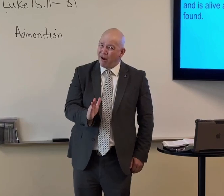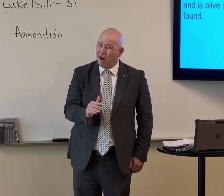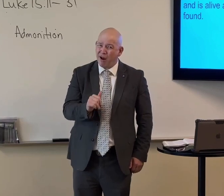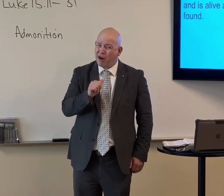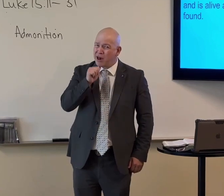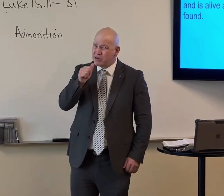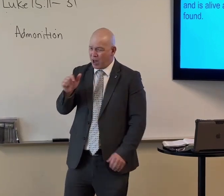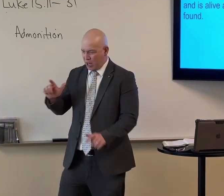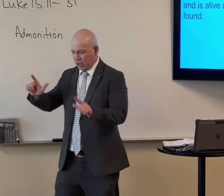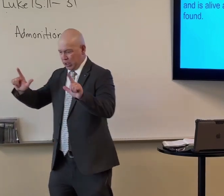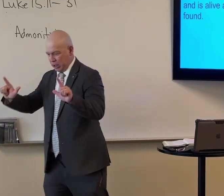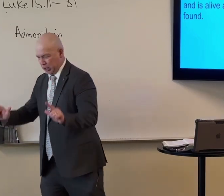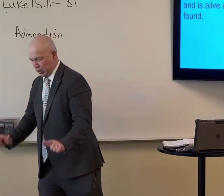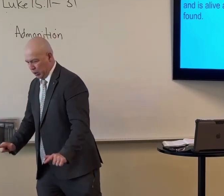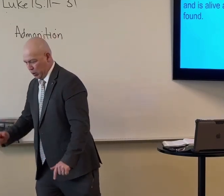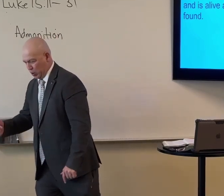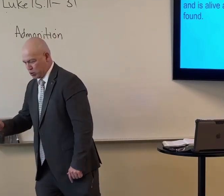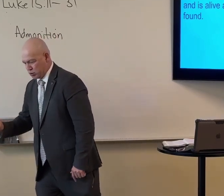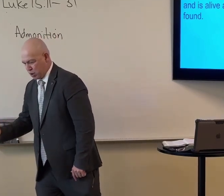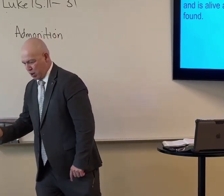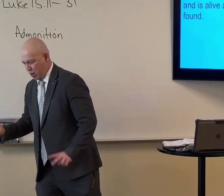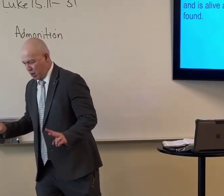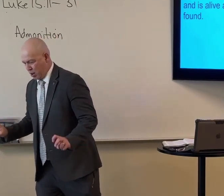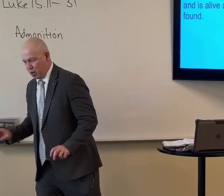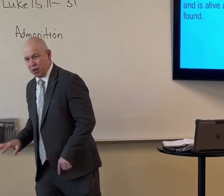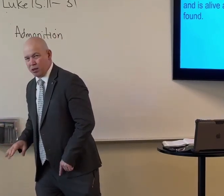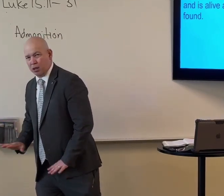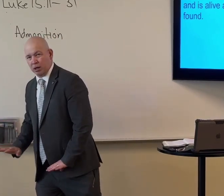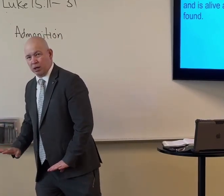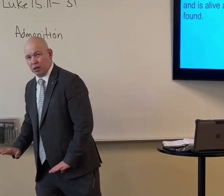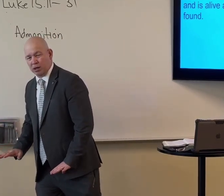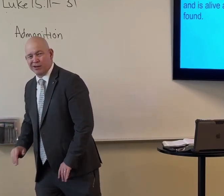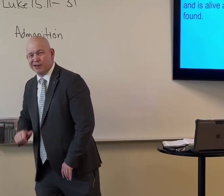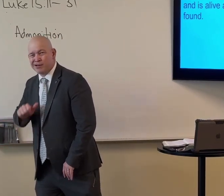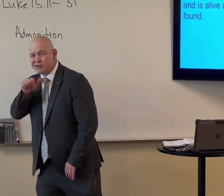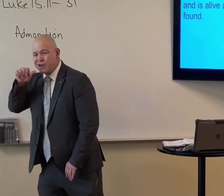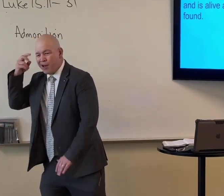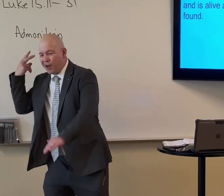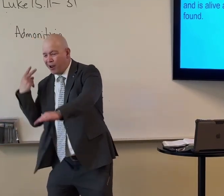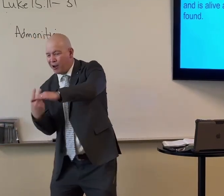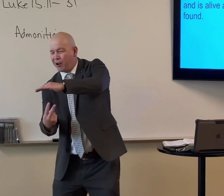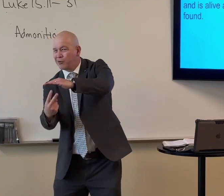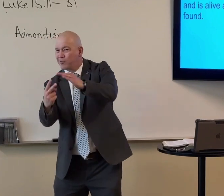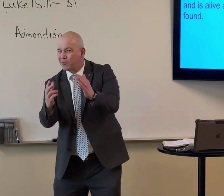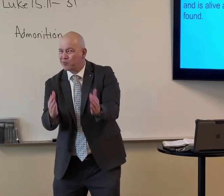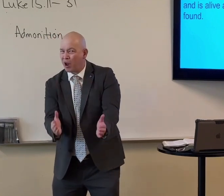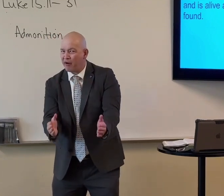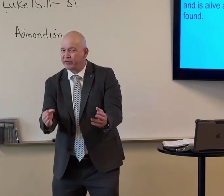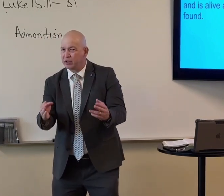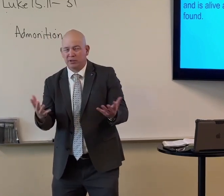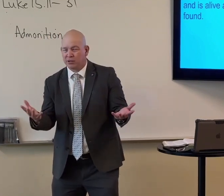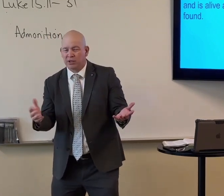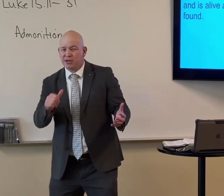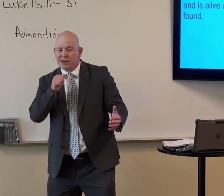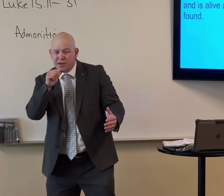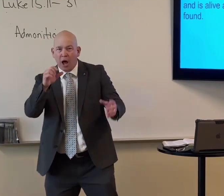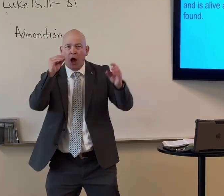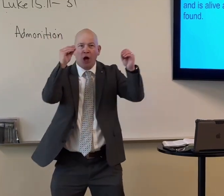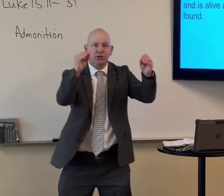And confess it. Jesus Christ. Is the true God. He's not some low God. Not just some prophet. Not just